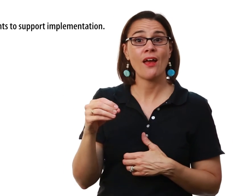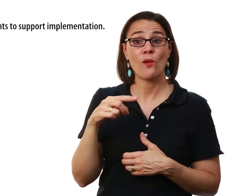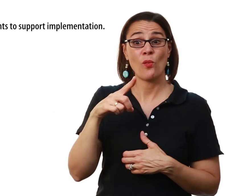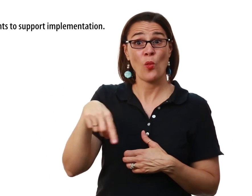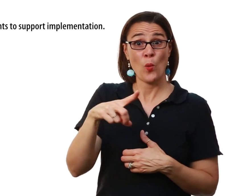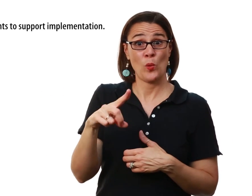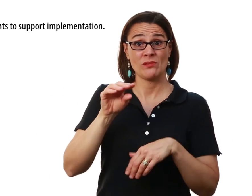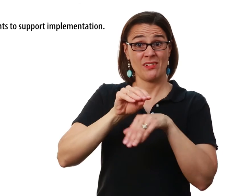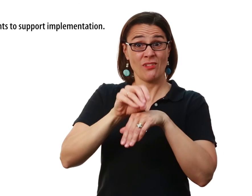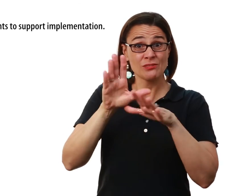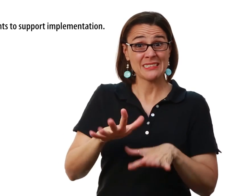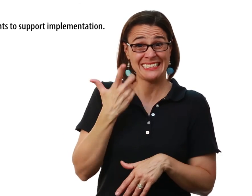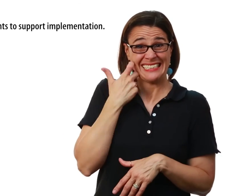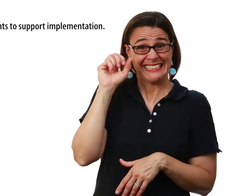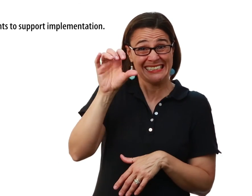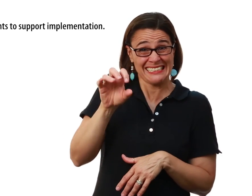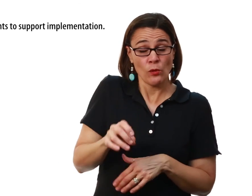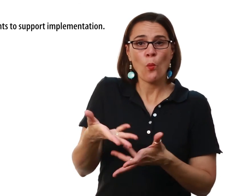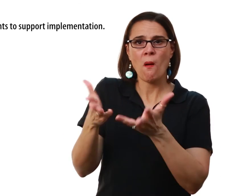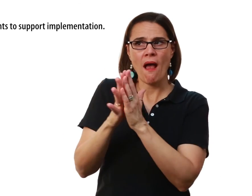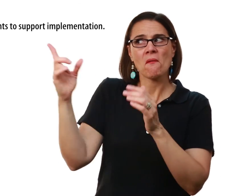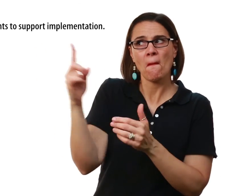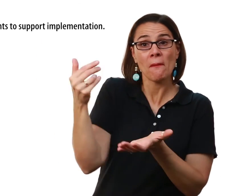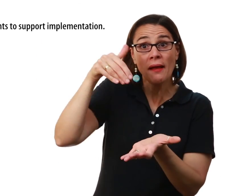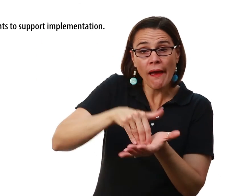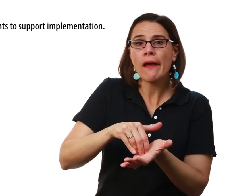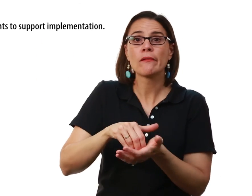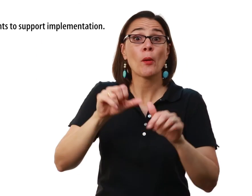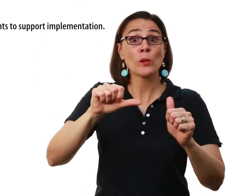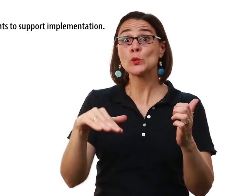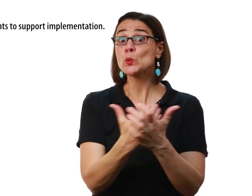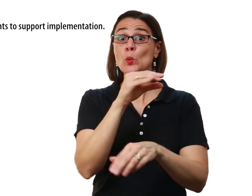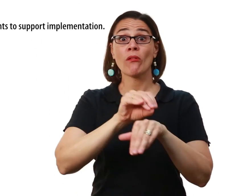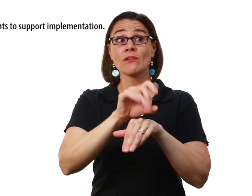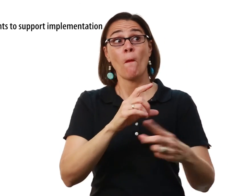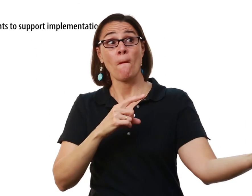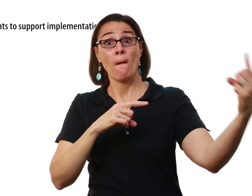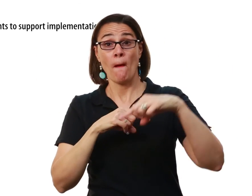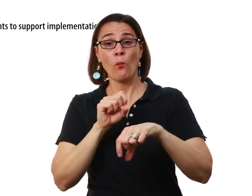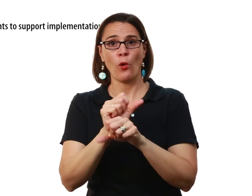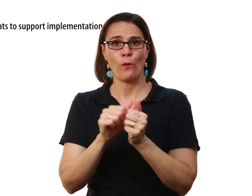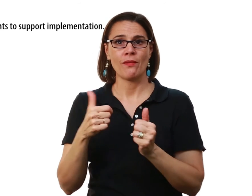And the consultants that I just listed We may ask for them to return Or maybe there will be a new consultant Who will come and work with us